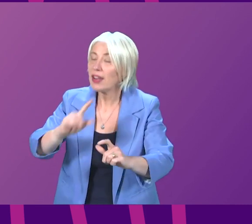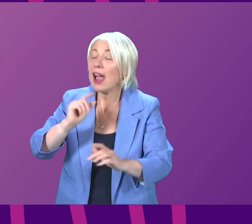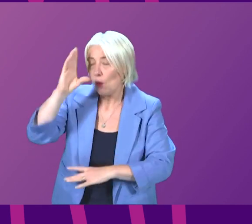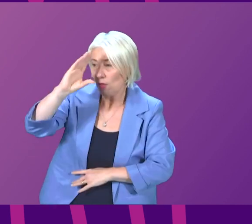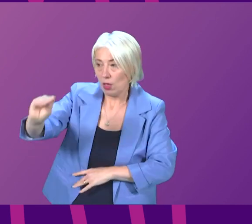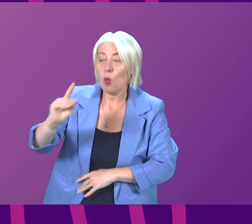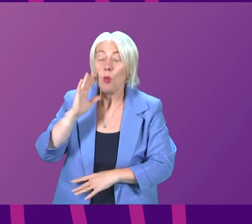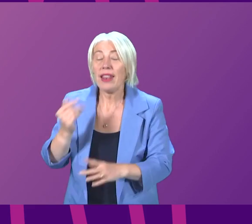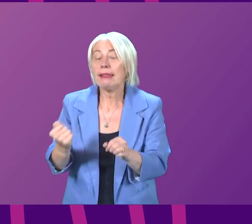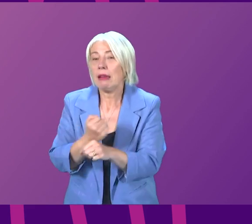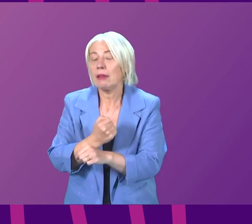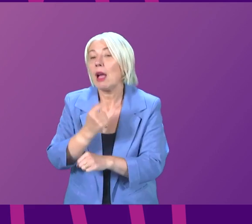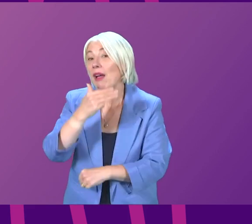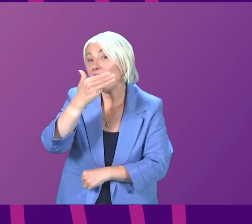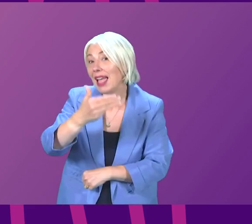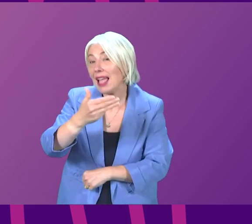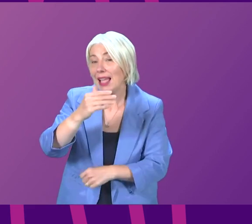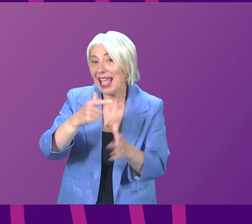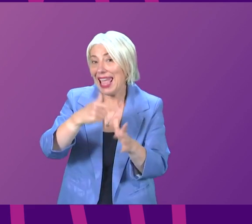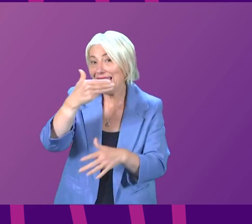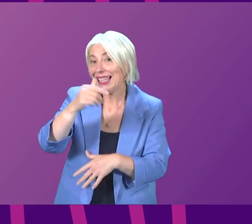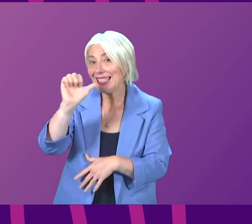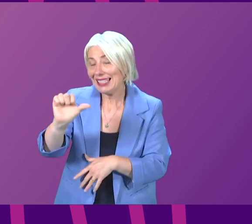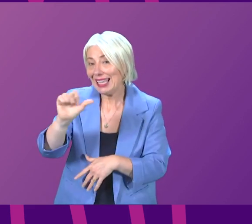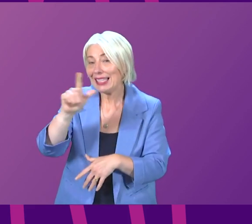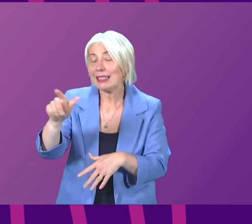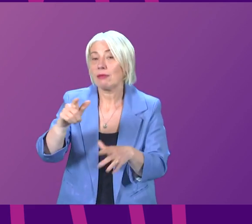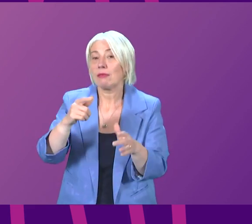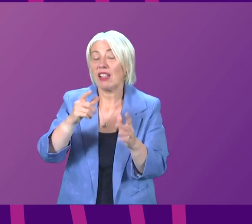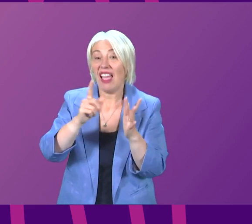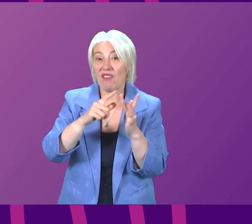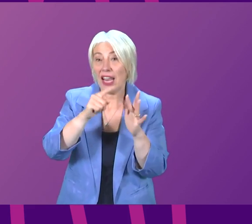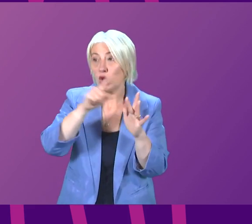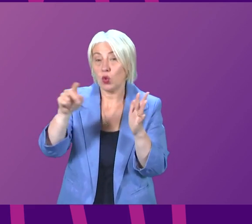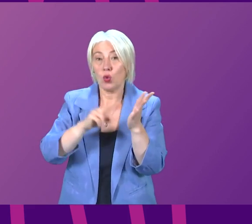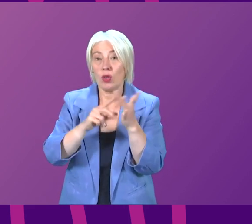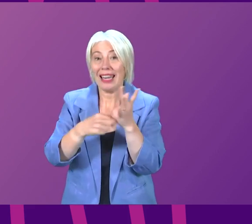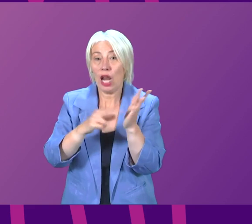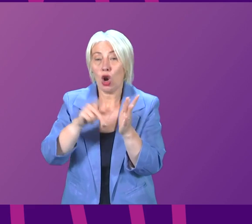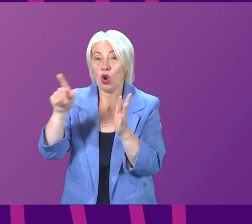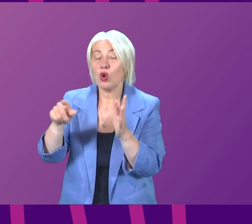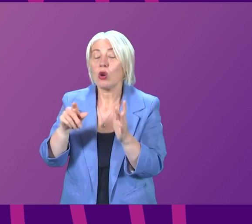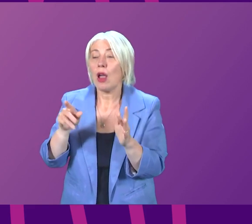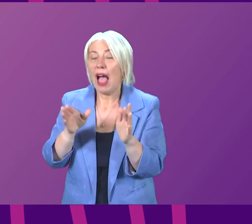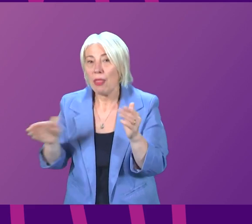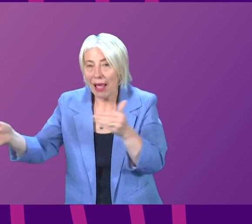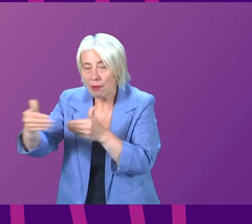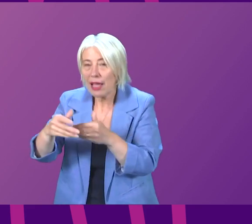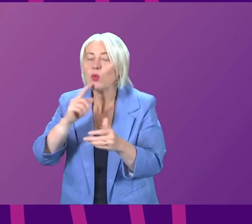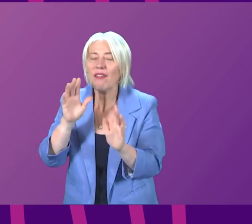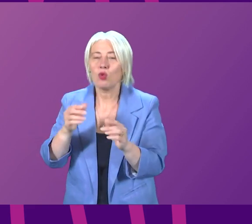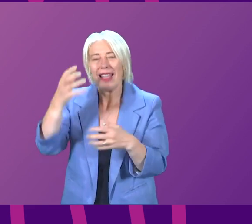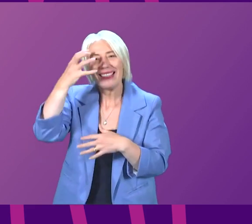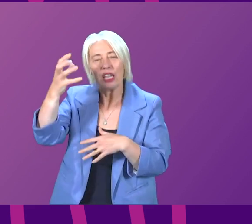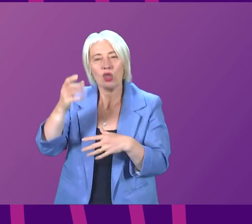completed turning to the A96 Inverness to Nairn and the Nairn bypass we do need to complete the statutory approval process before